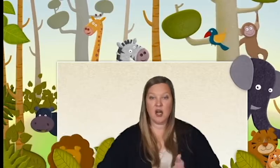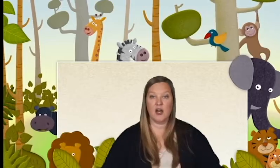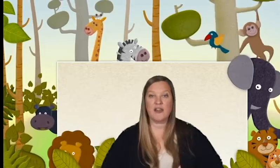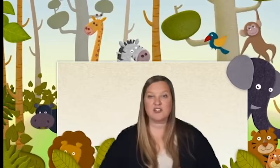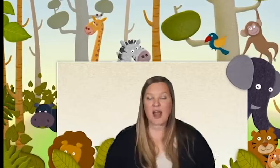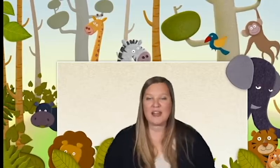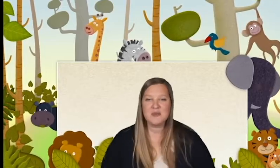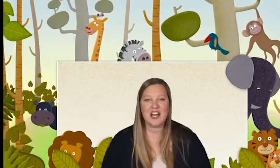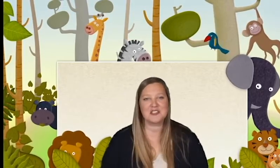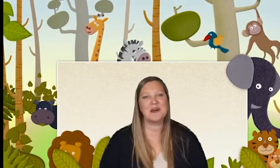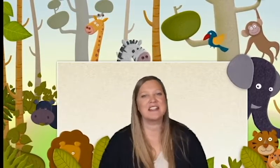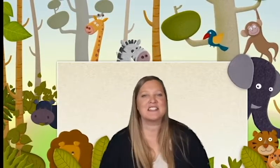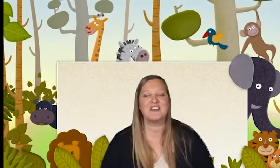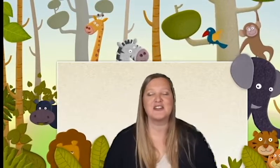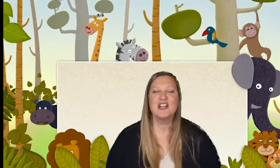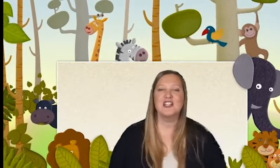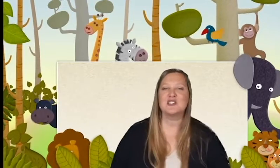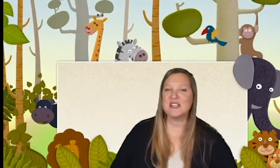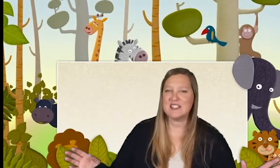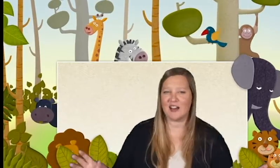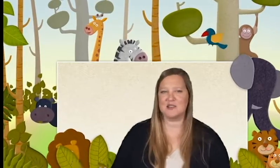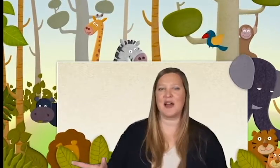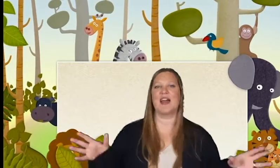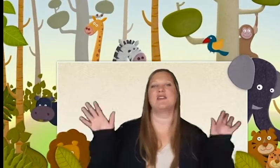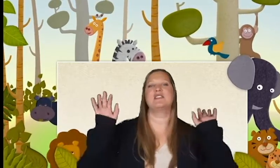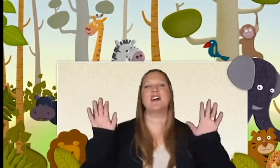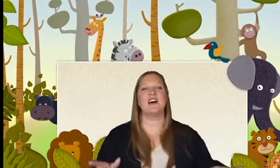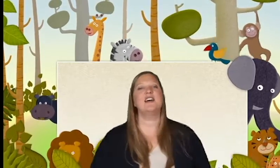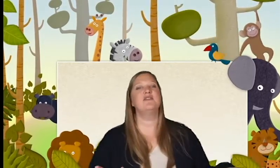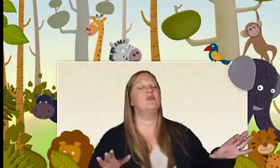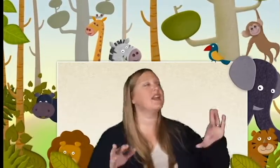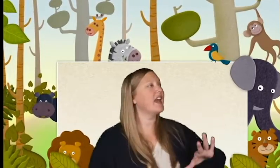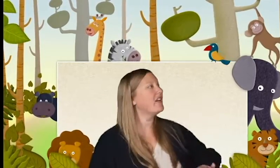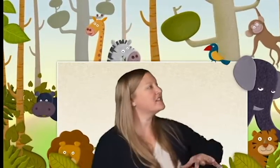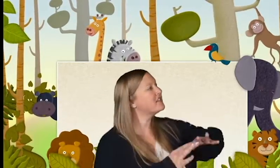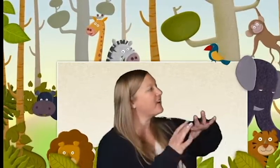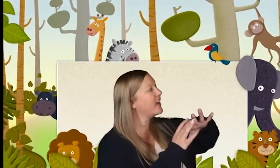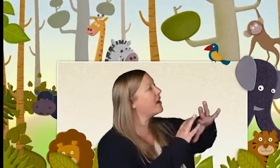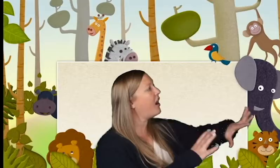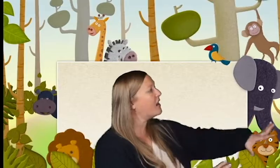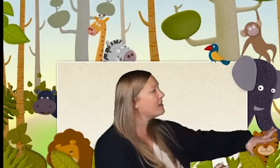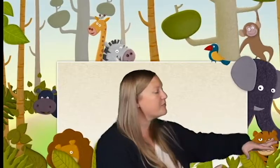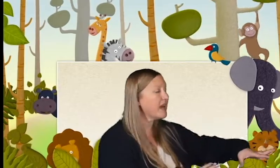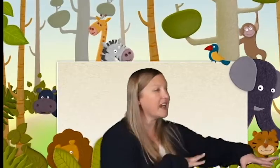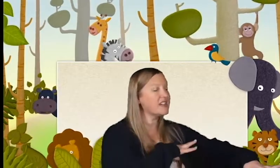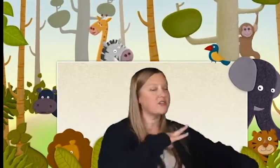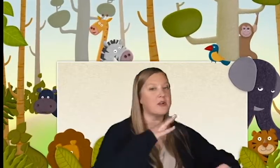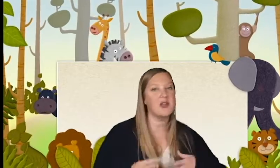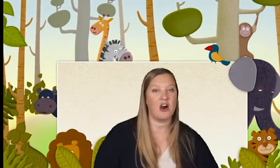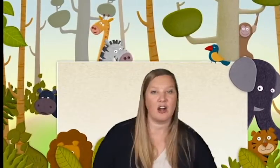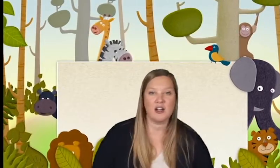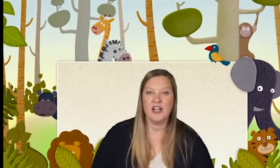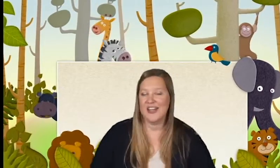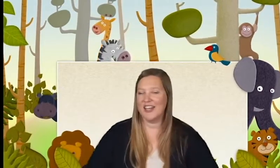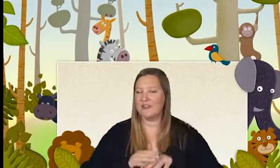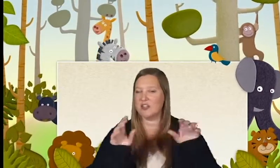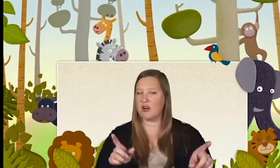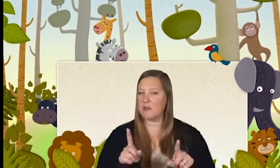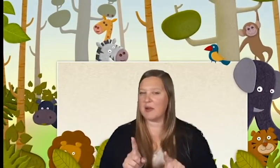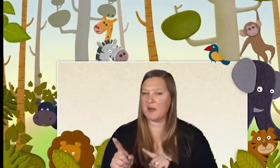That's right! We talked about a dove. So we talked about how a dove went out to find the olive branch from the ark. And if you don't remember,